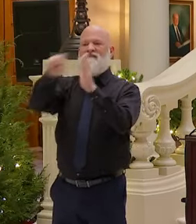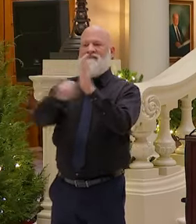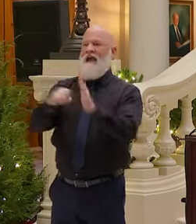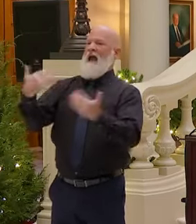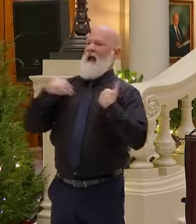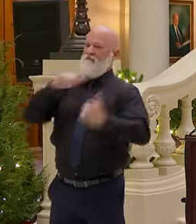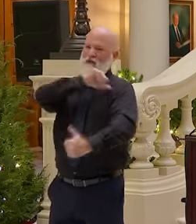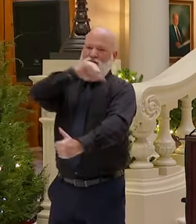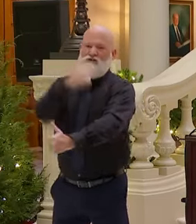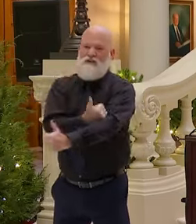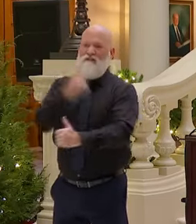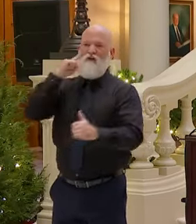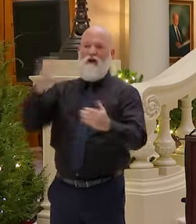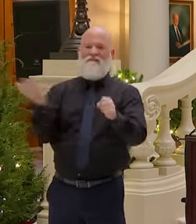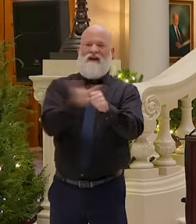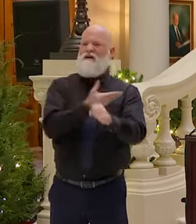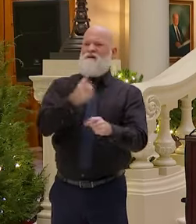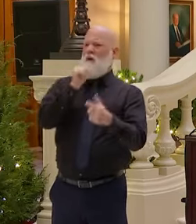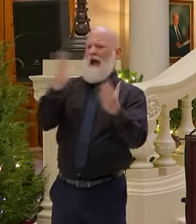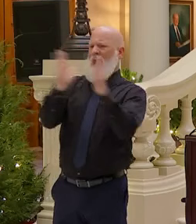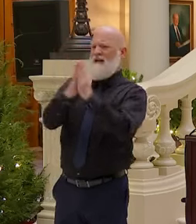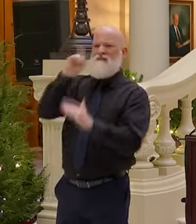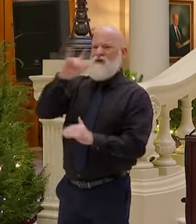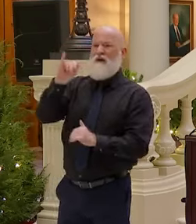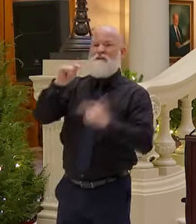able to do the jobs ourselves. Yes, sir.